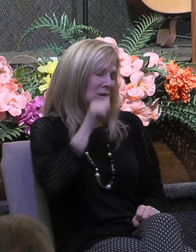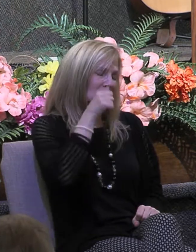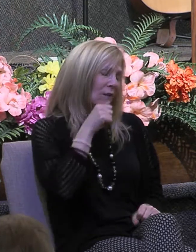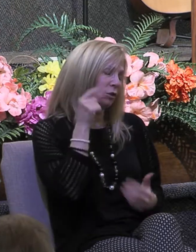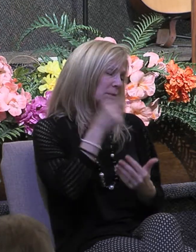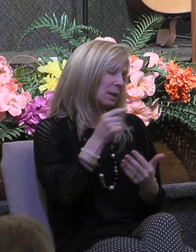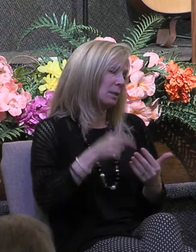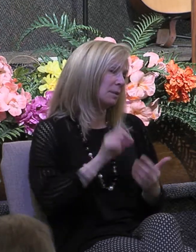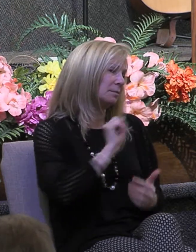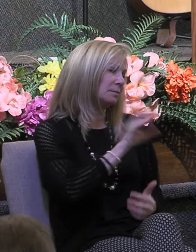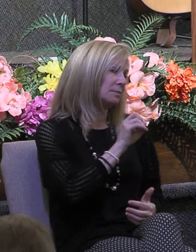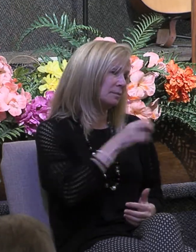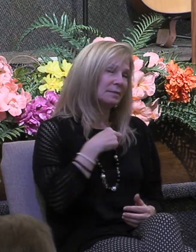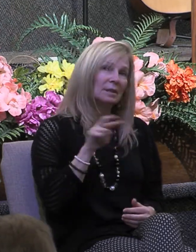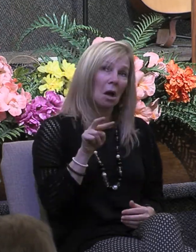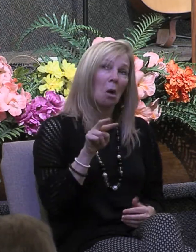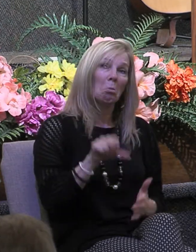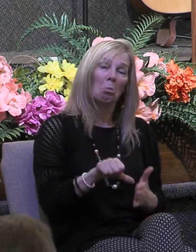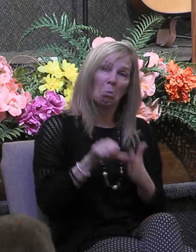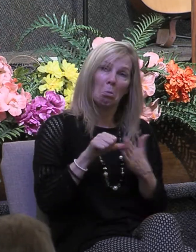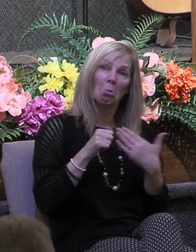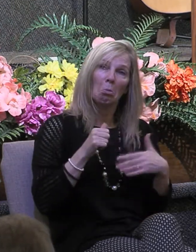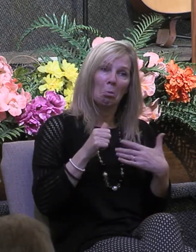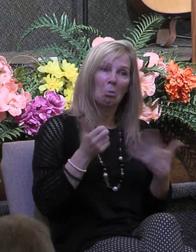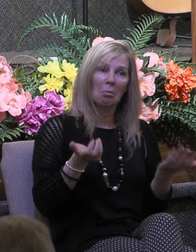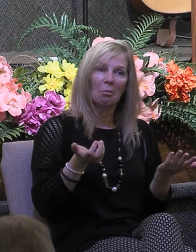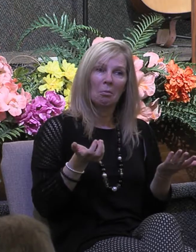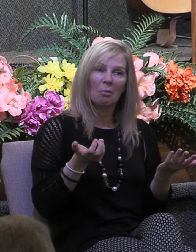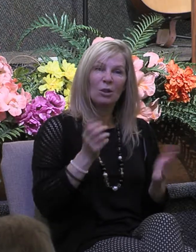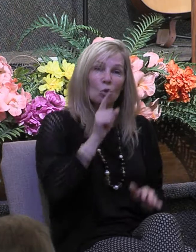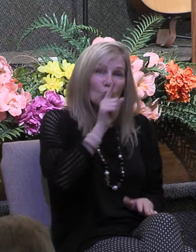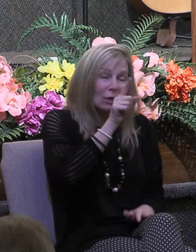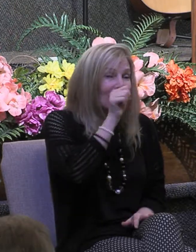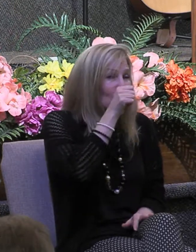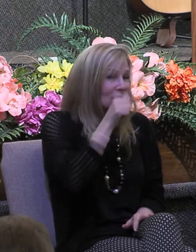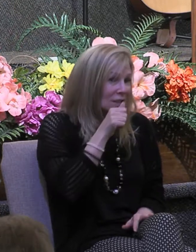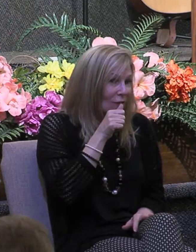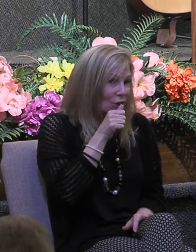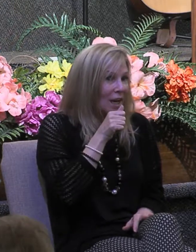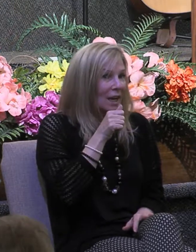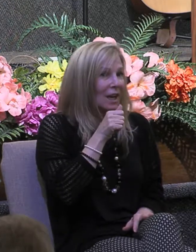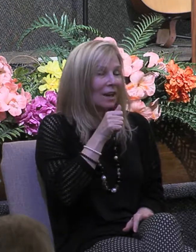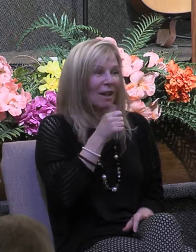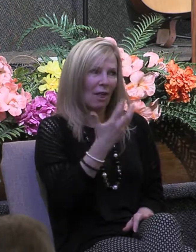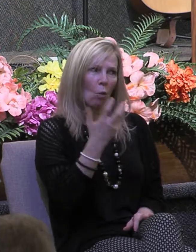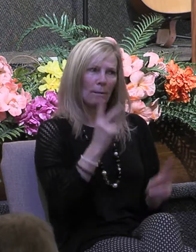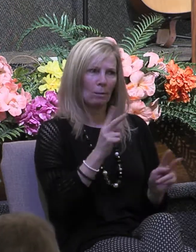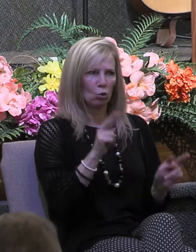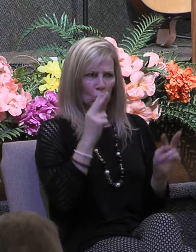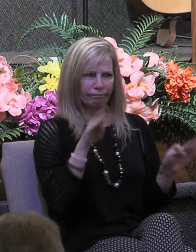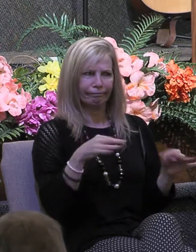their suffering is motivated then by a desire to be highly thought of rather than by love